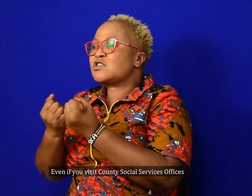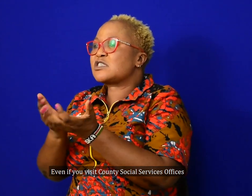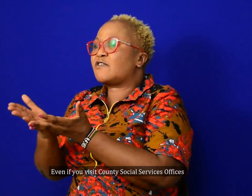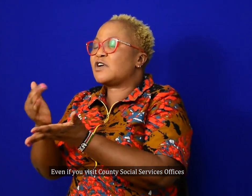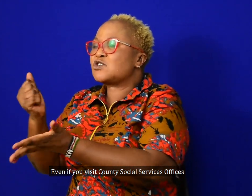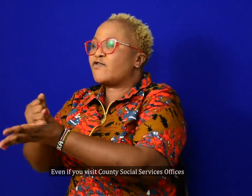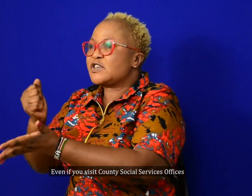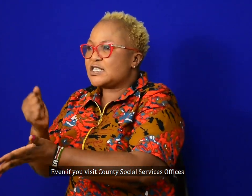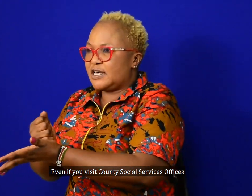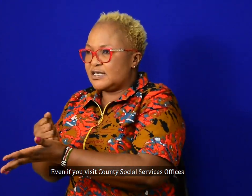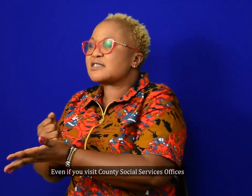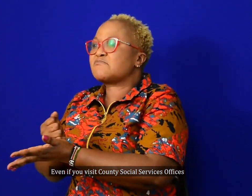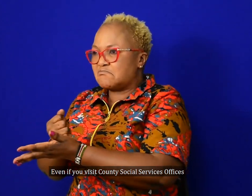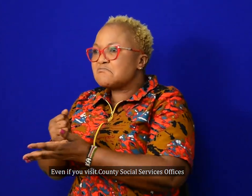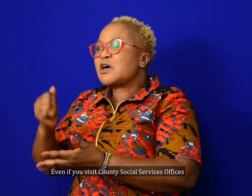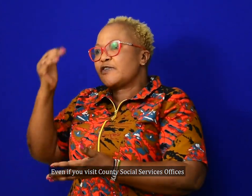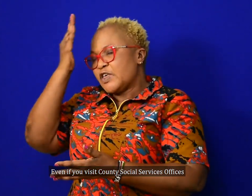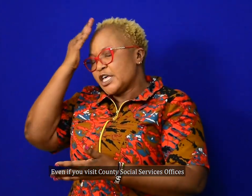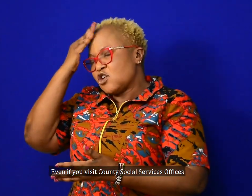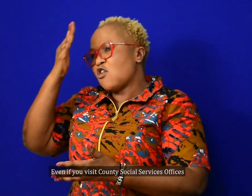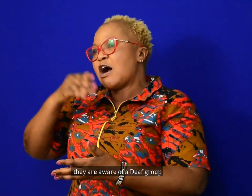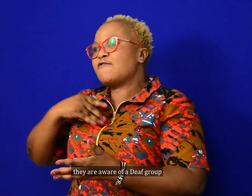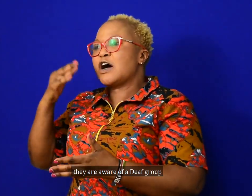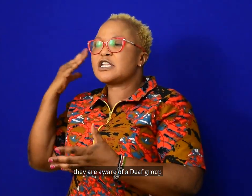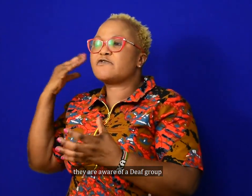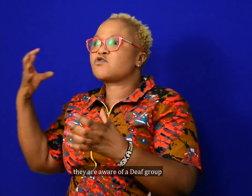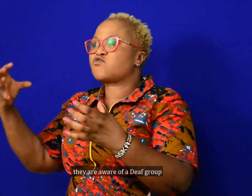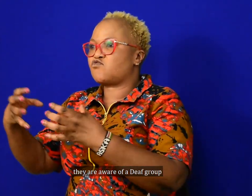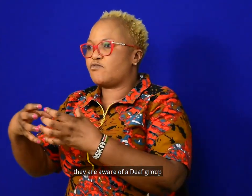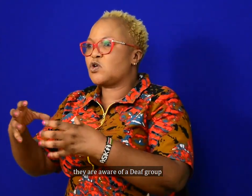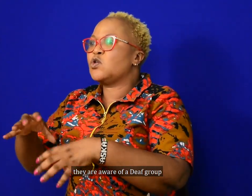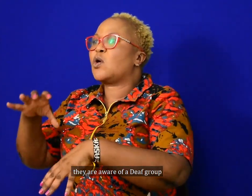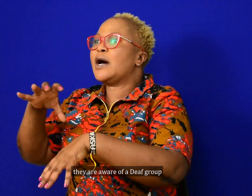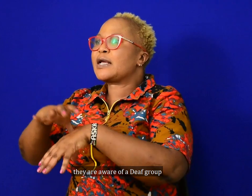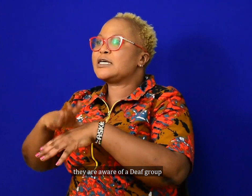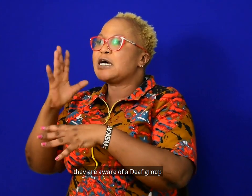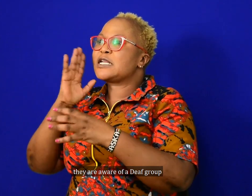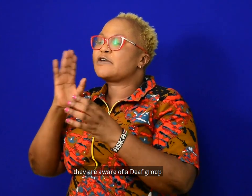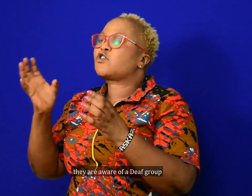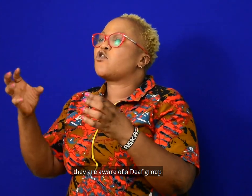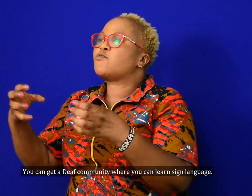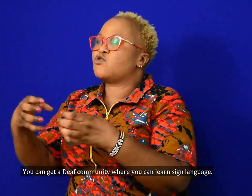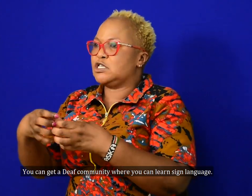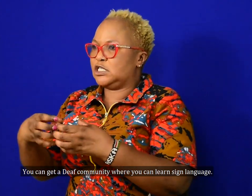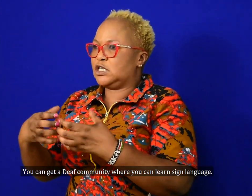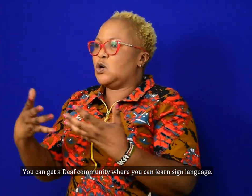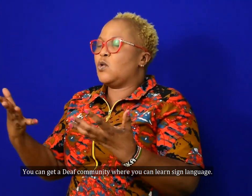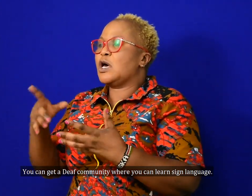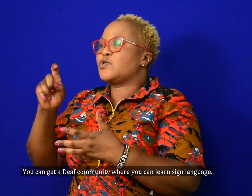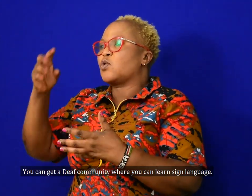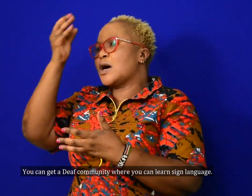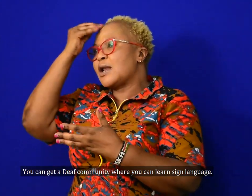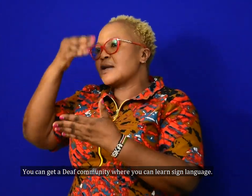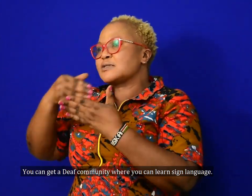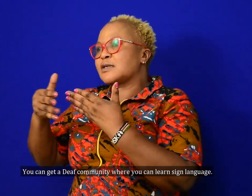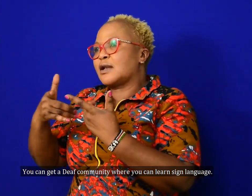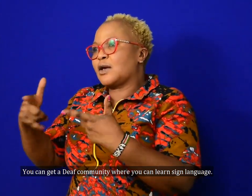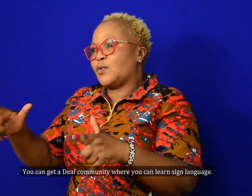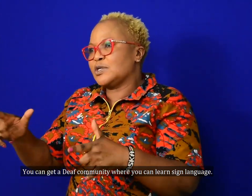county social services office, they are aware of these deaf groups. You can get a deaf community where you can learn